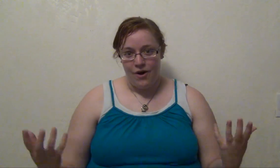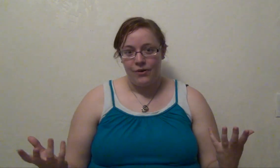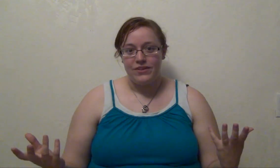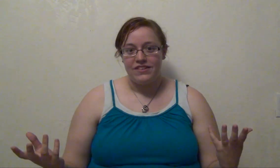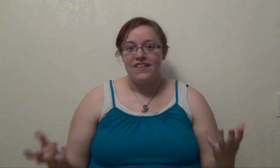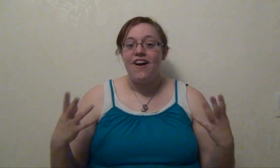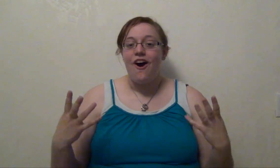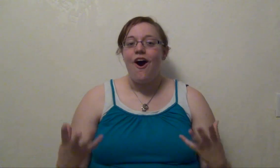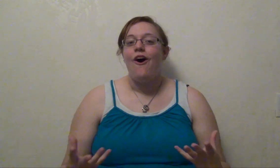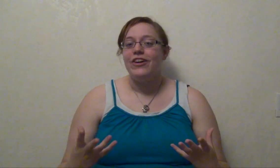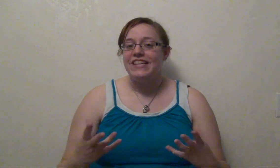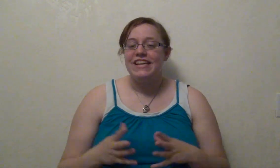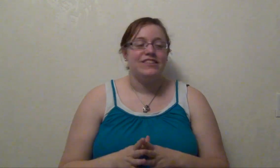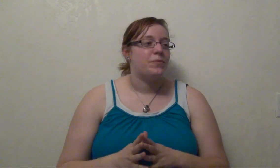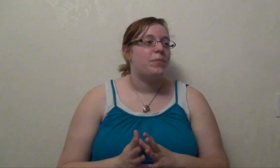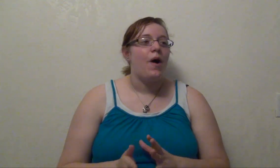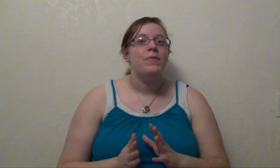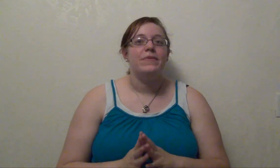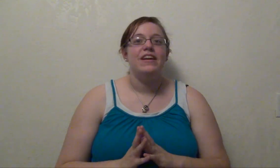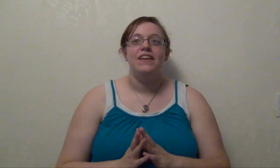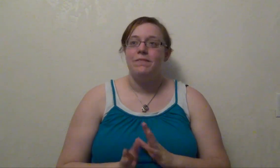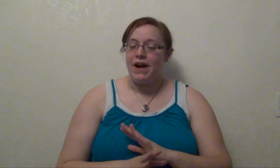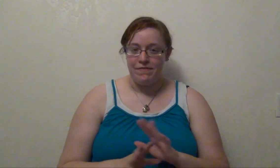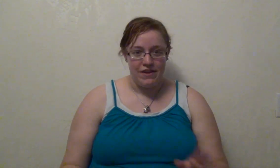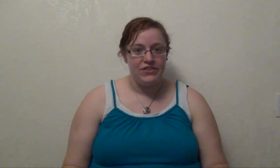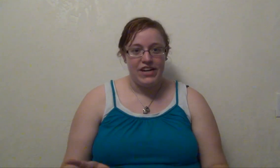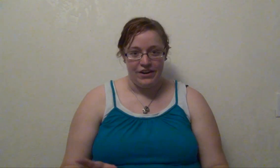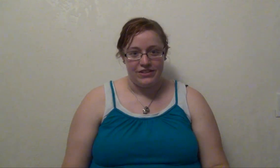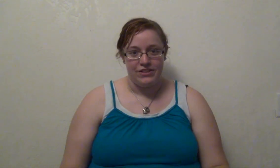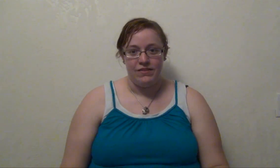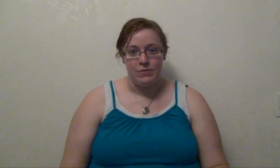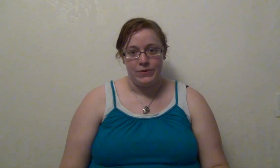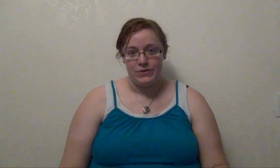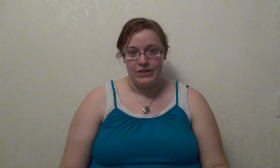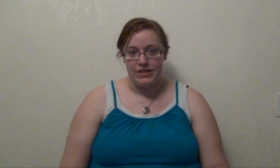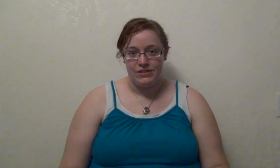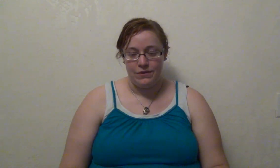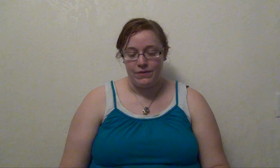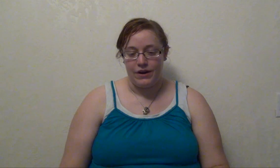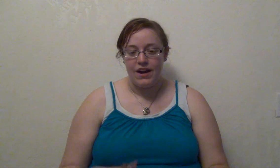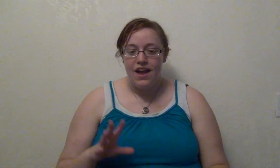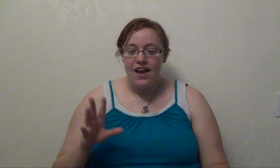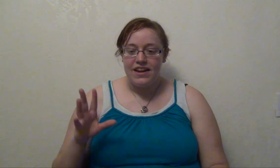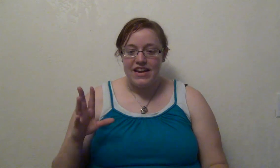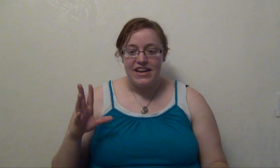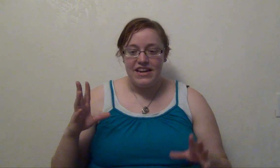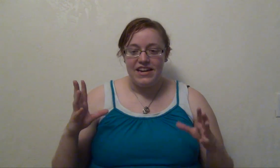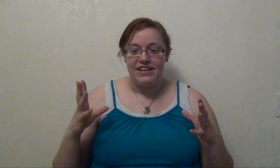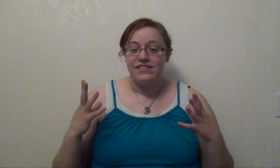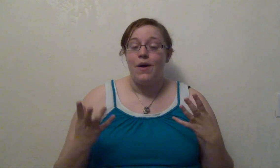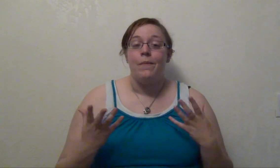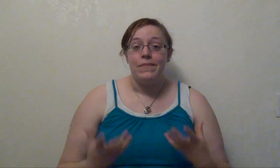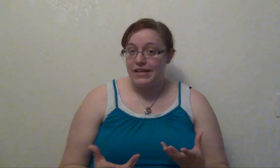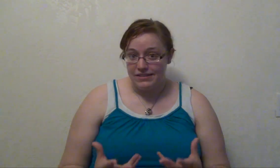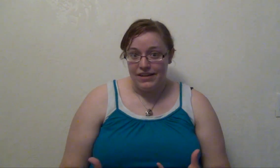Halt. Halt is probably my favorite character of the book series so far. He is amazing.